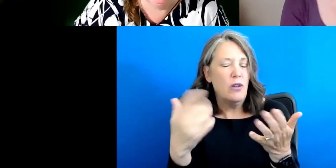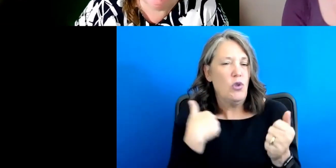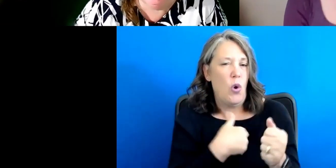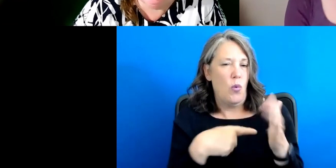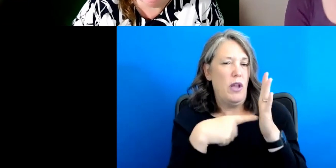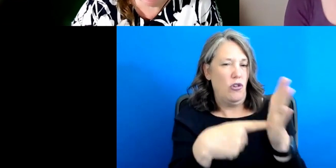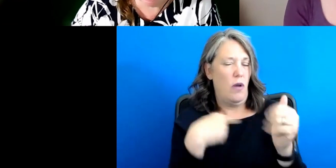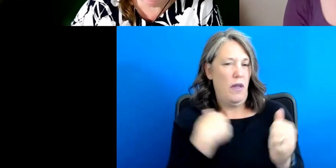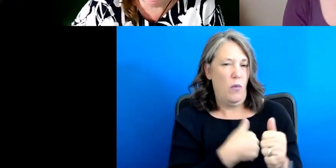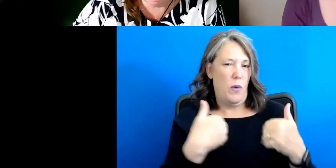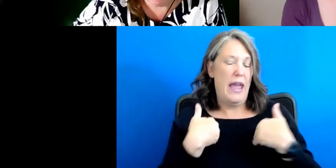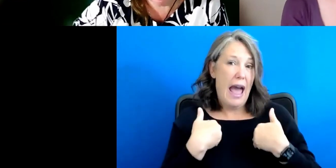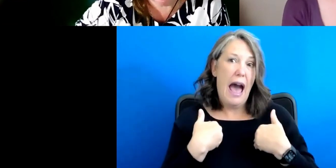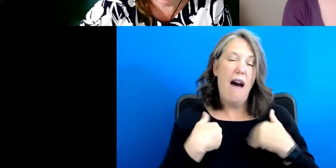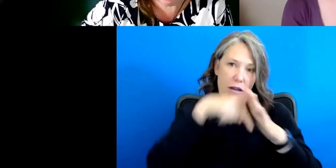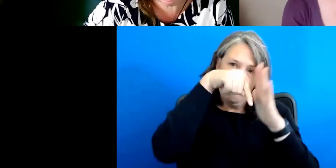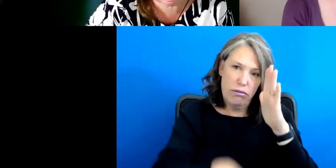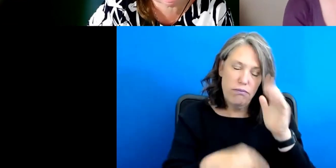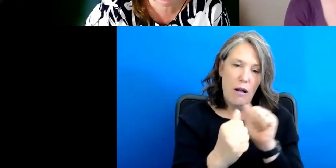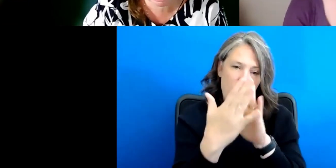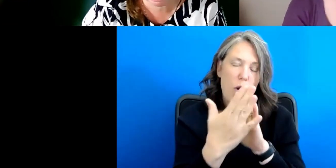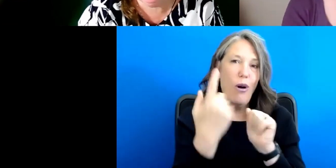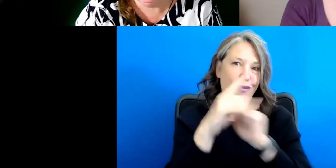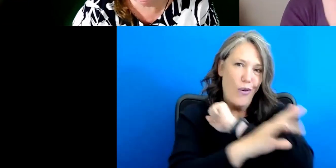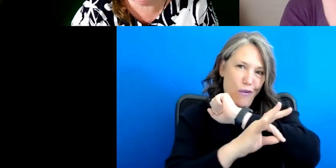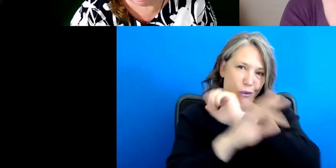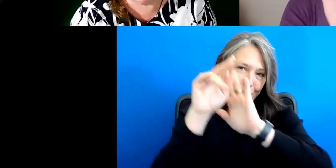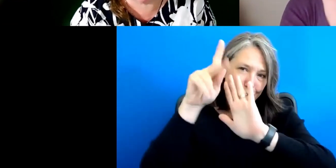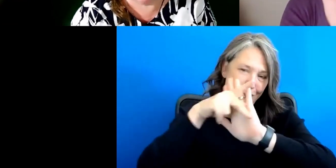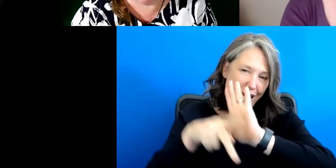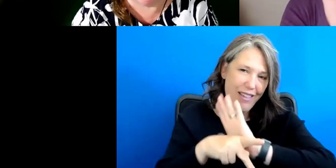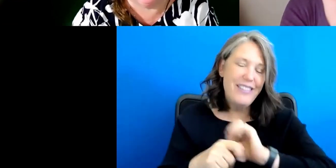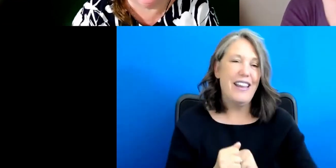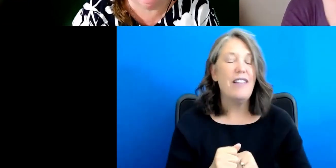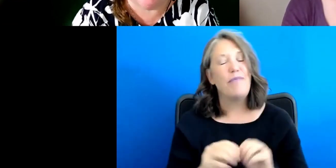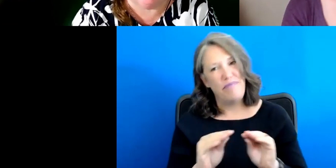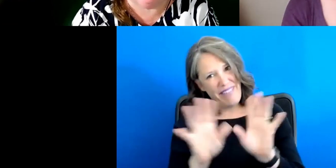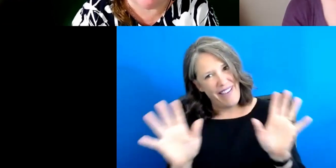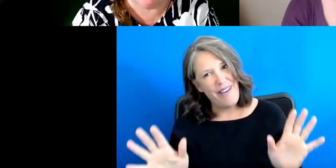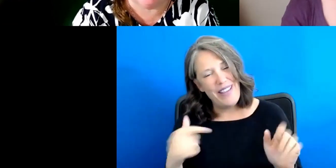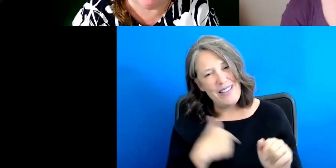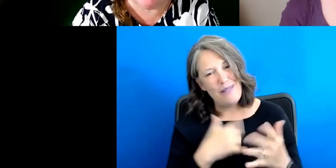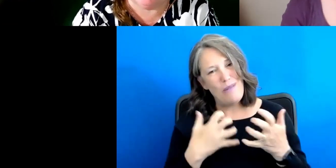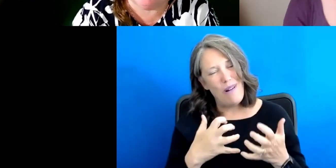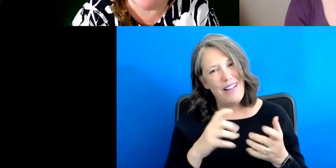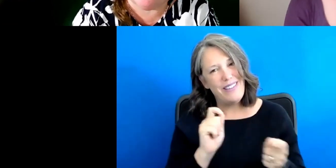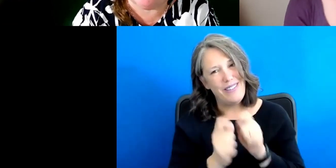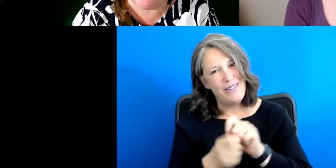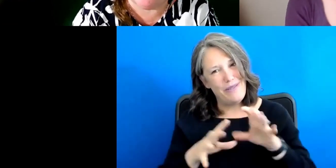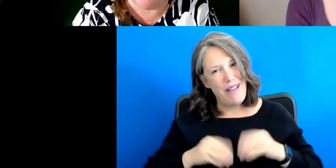comprehensive approach to inclusive foreign policy. So obviously we want to ratify the CR,